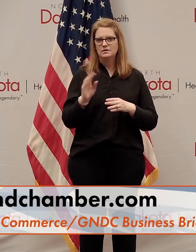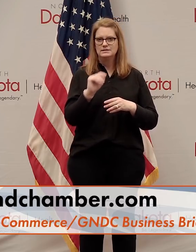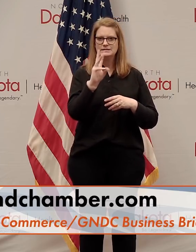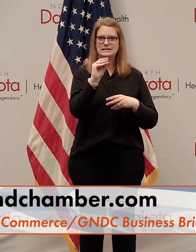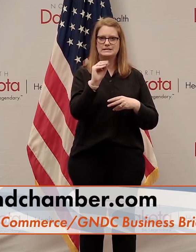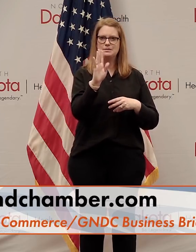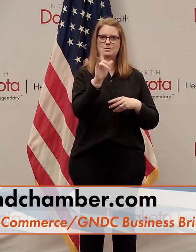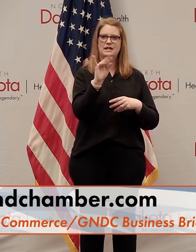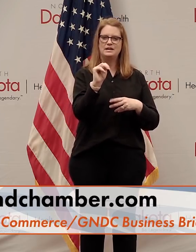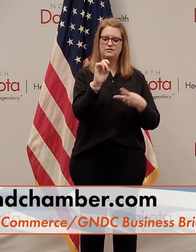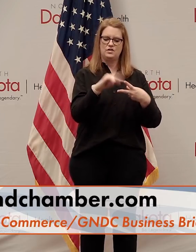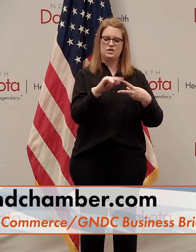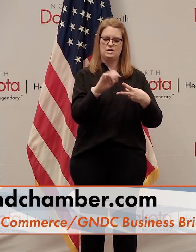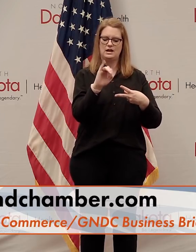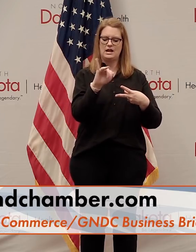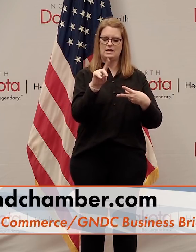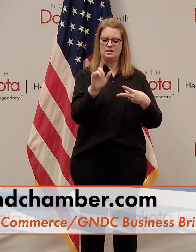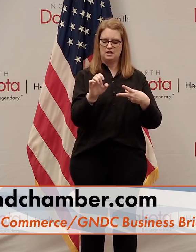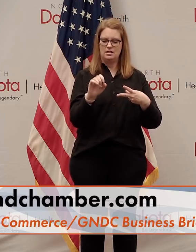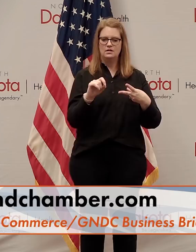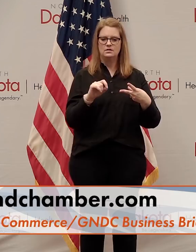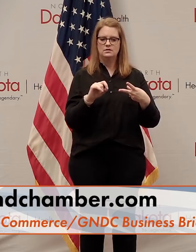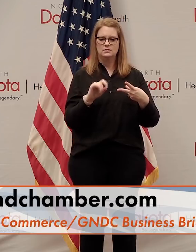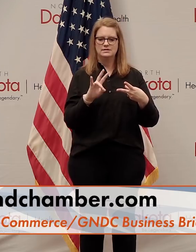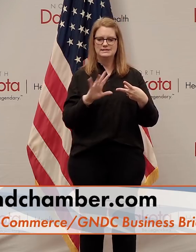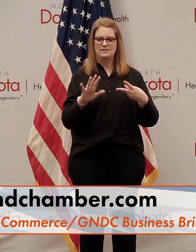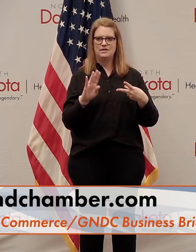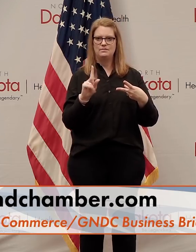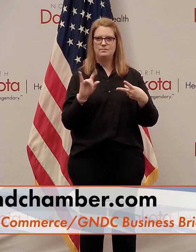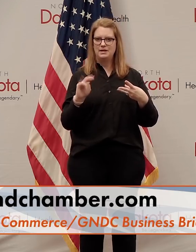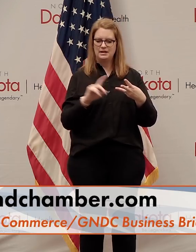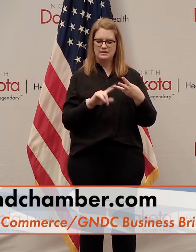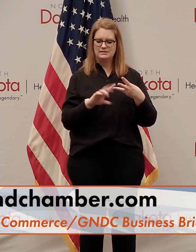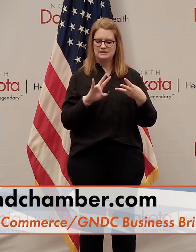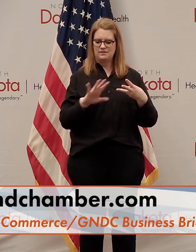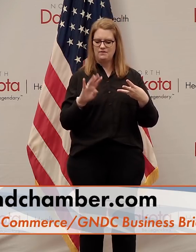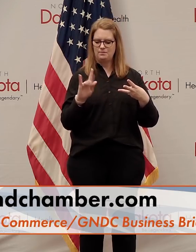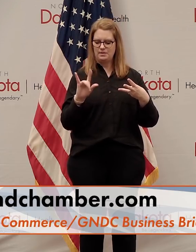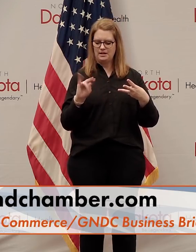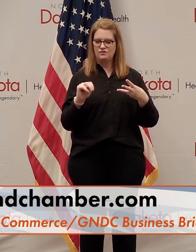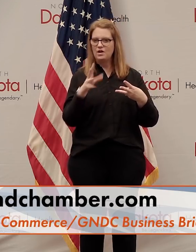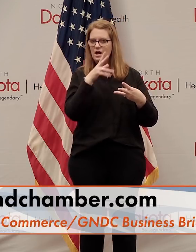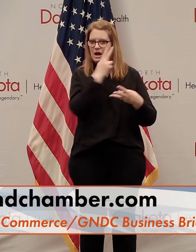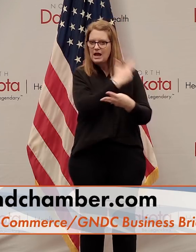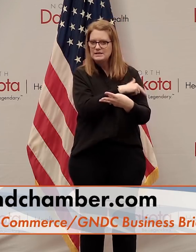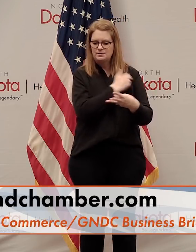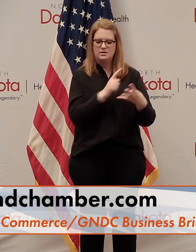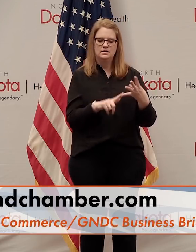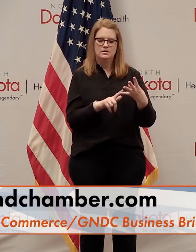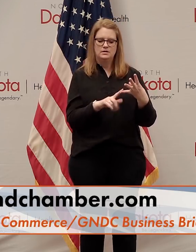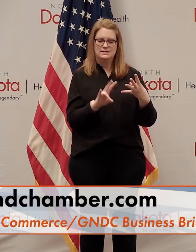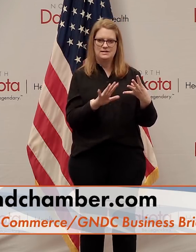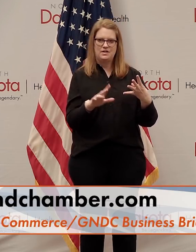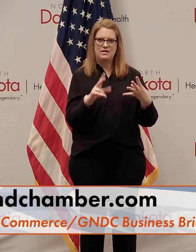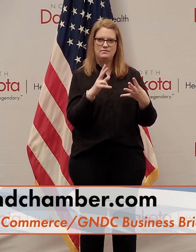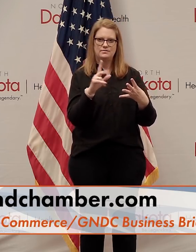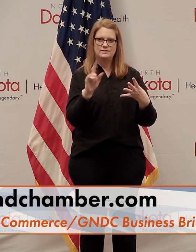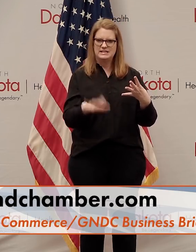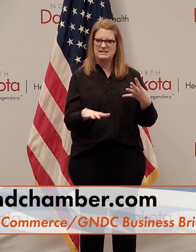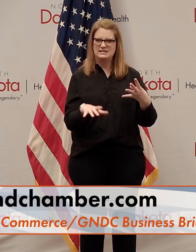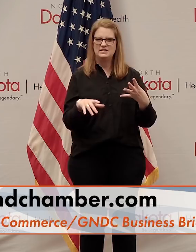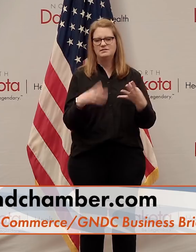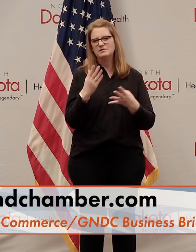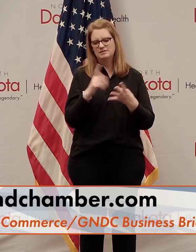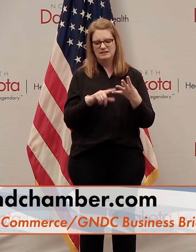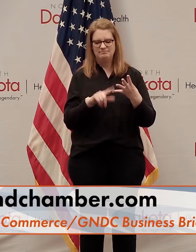$60 billion for the EIDL loans and grants, $75 billion for hospitals, and $25 billion for testing. Some of that coming to the